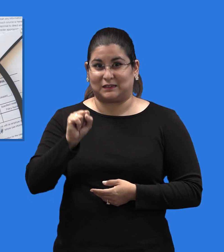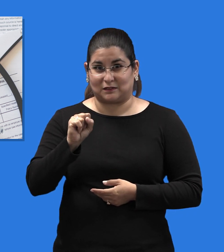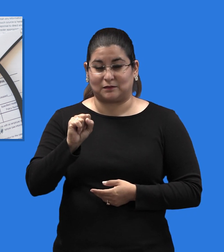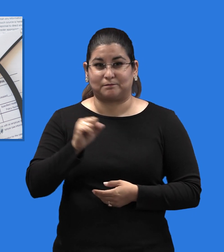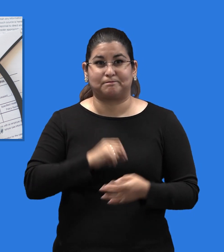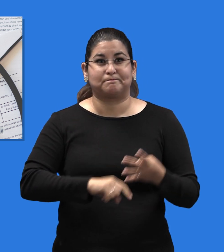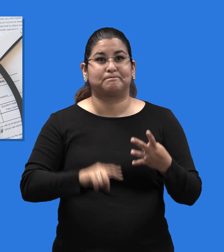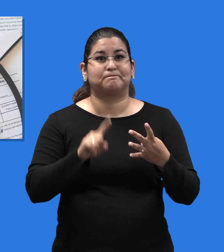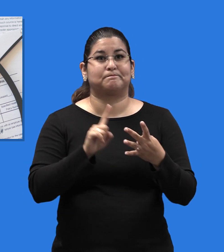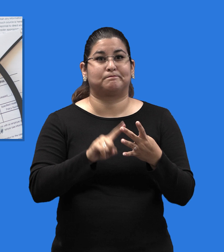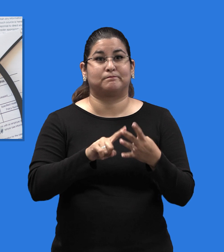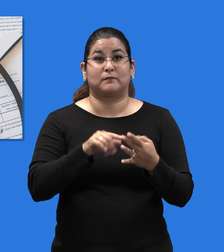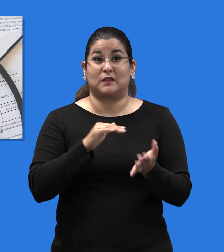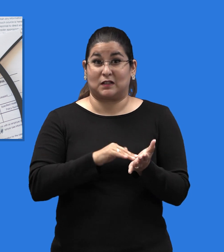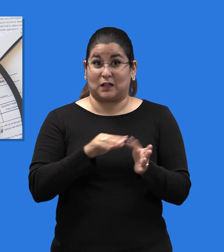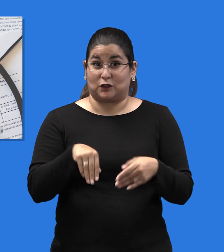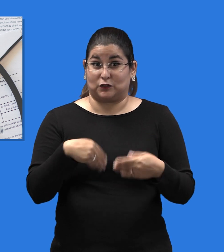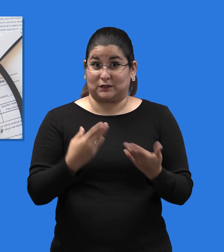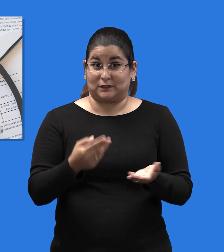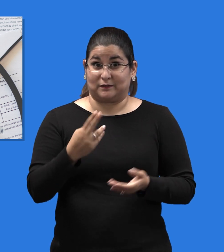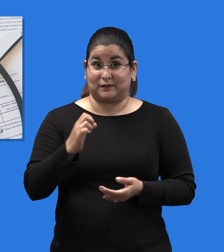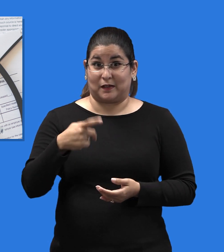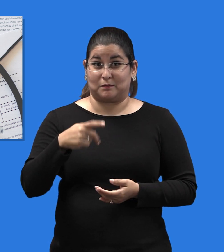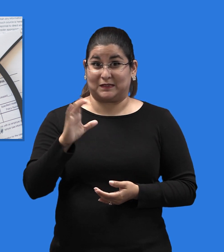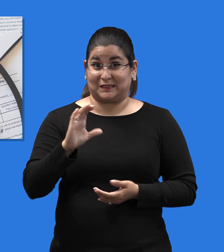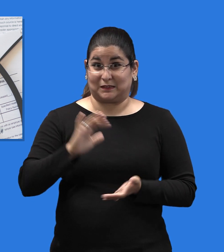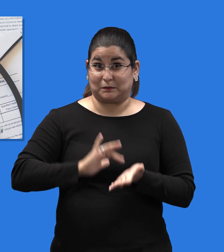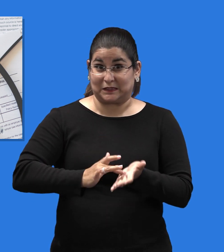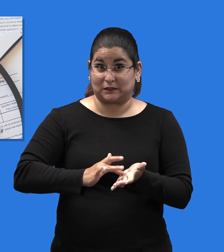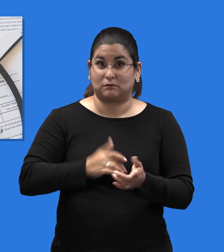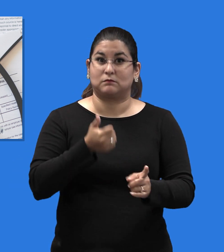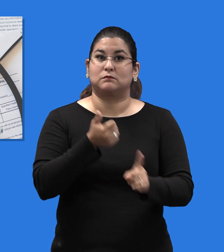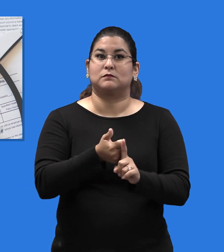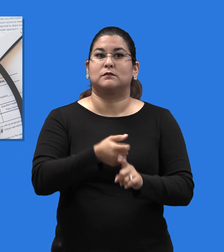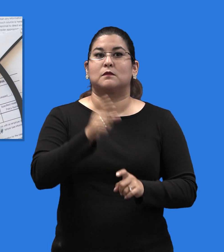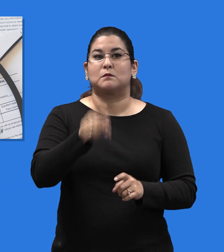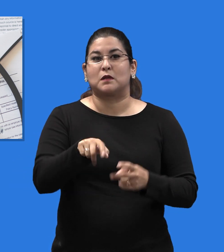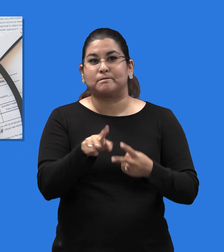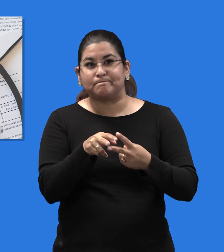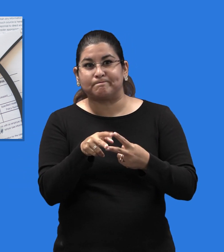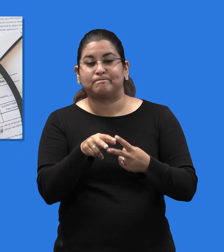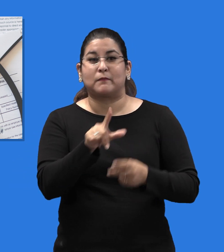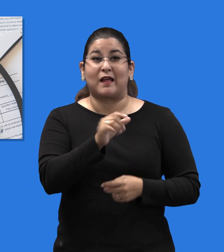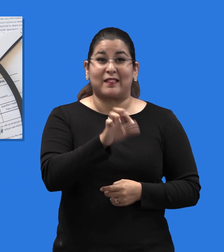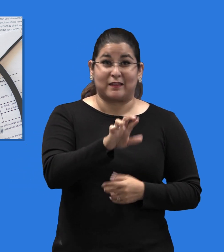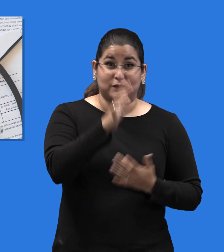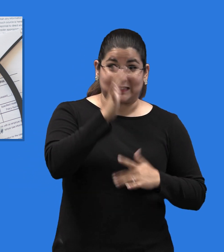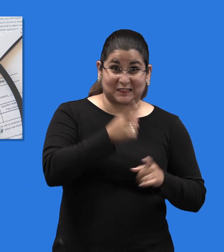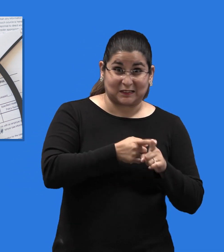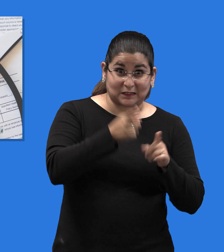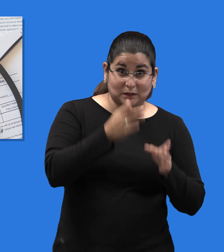The doctor who writes the prescription must be a liver disease or infectious disease specialist.